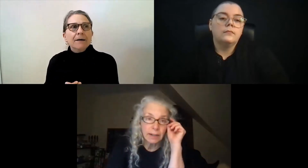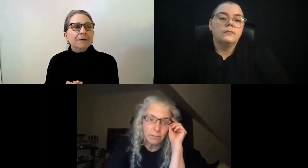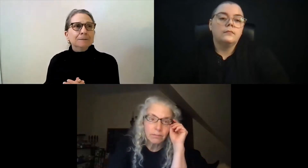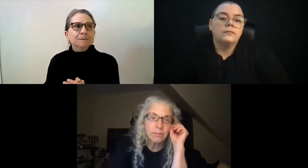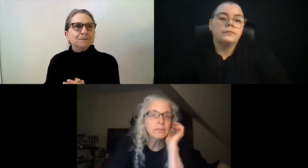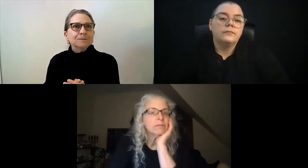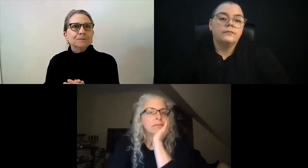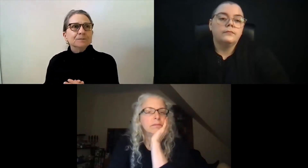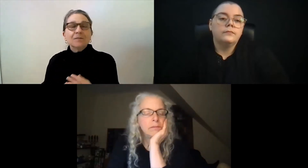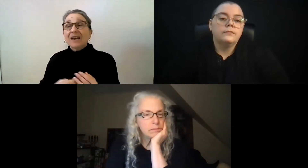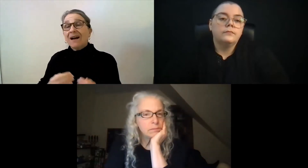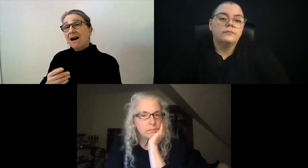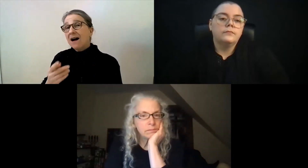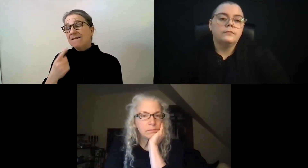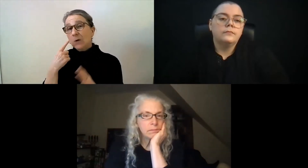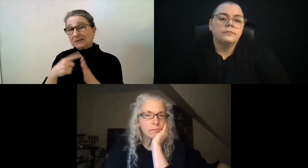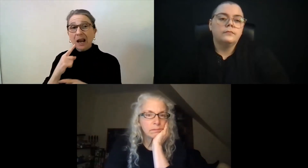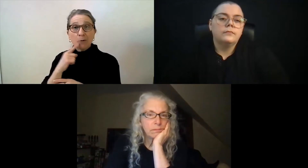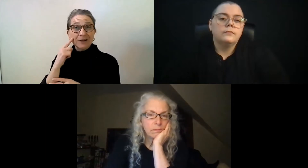funding.